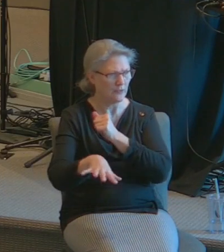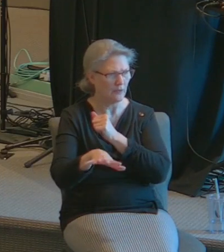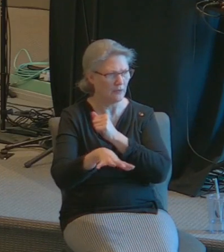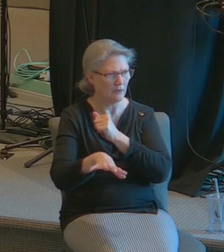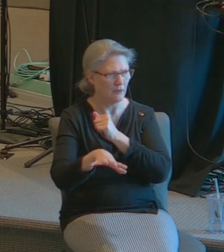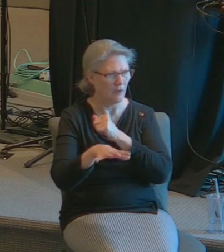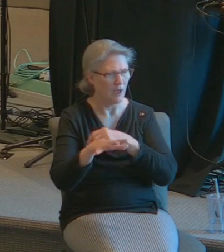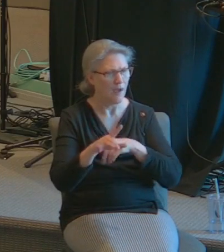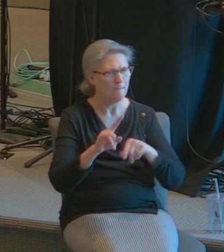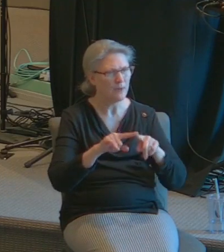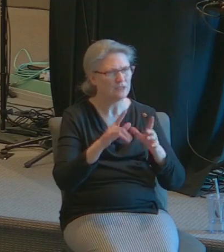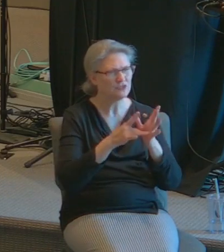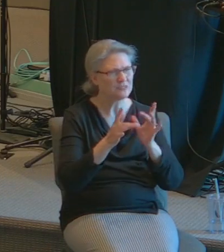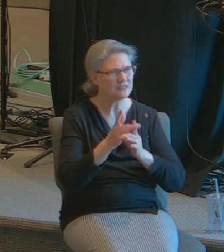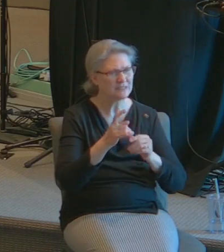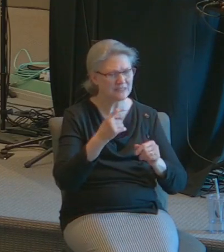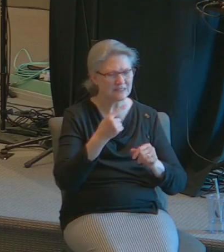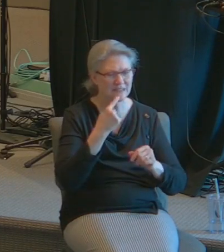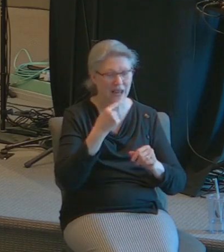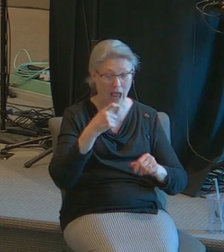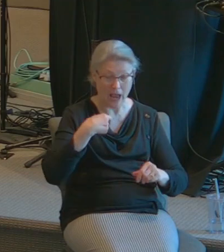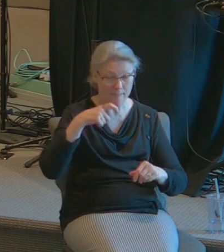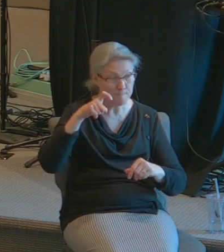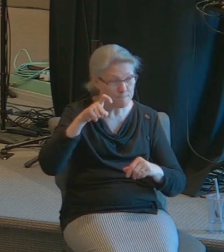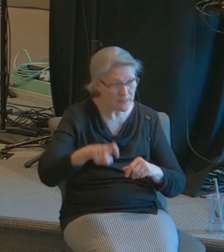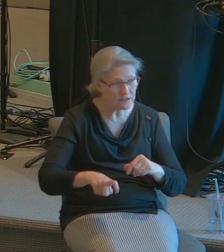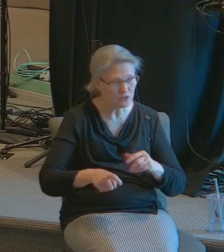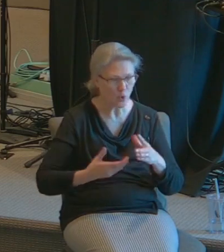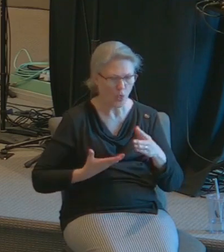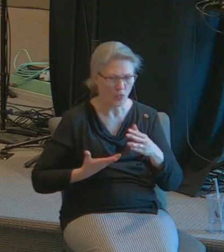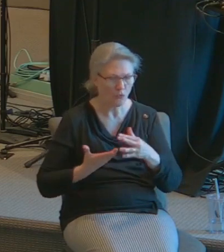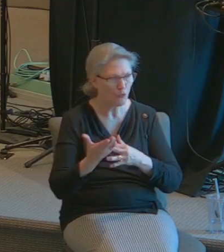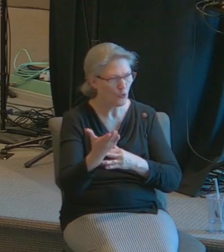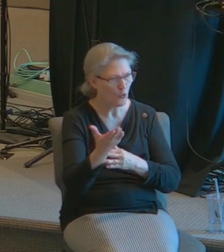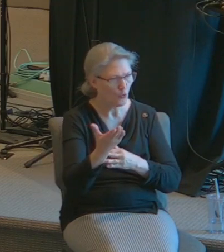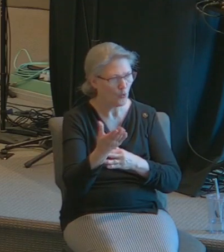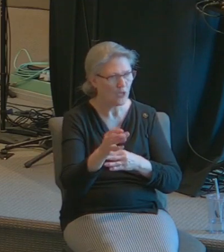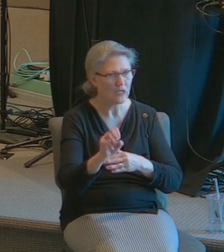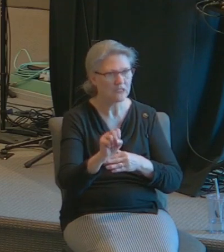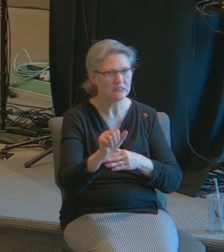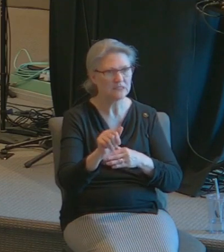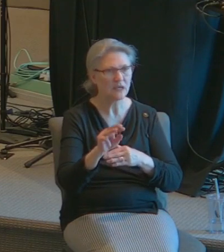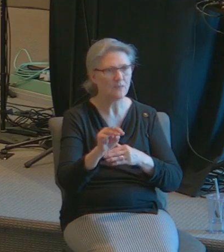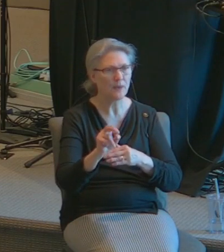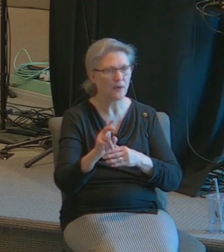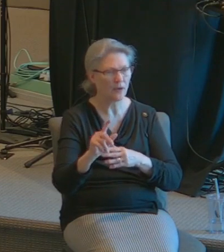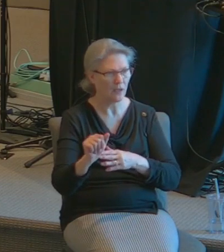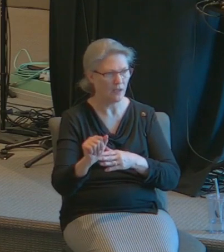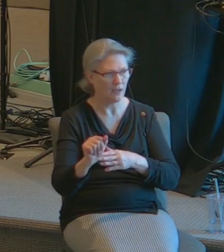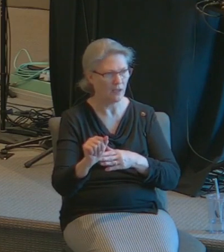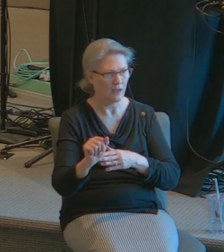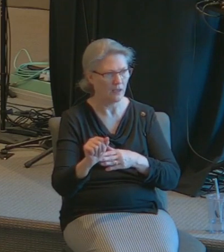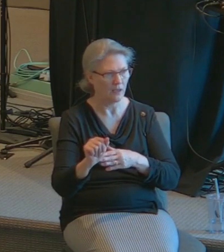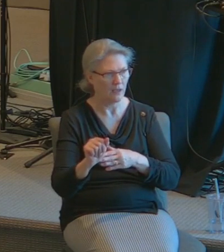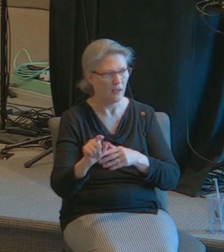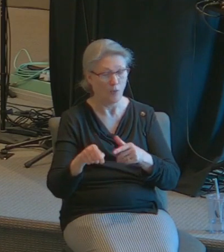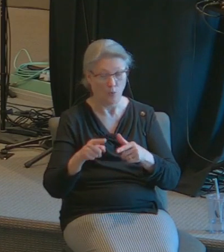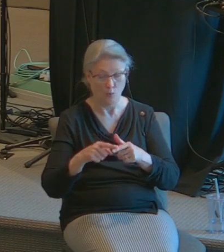and when he when he went there he sat down on the well